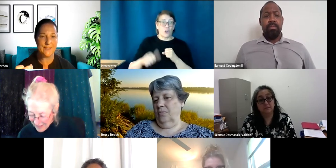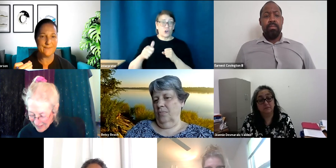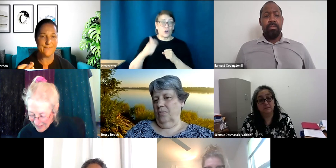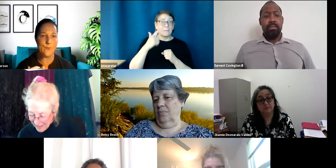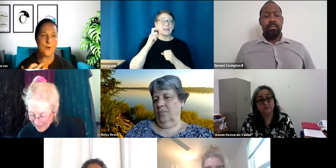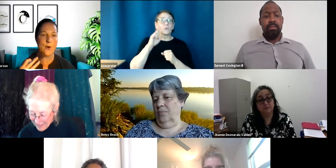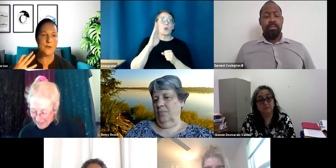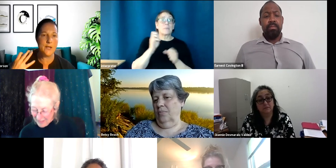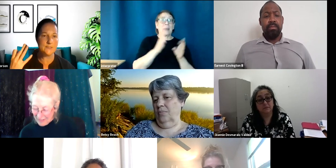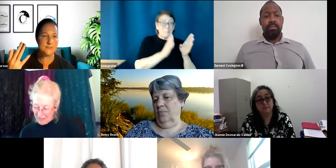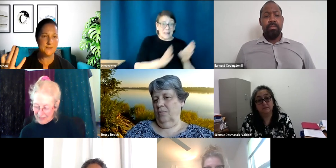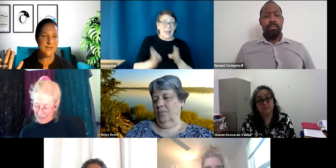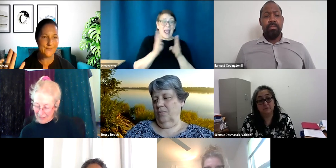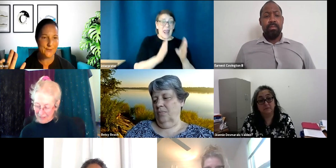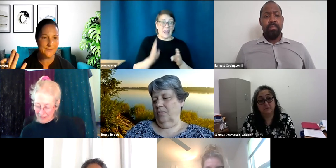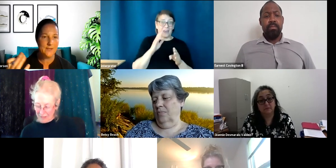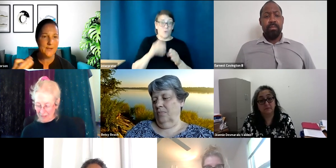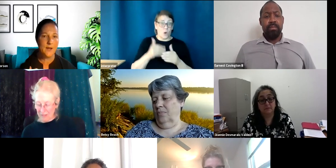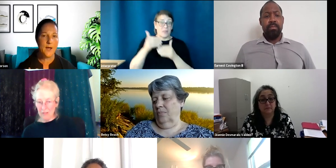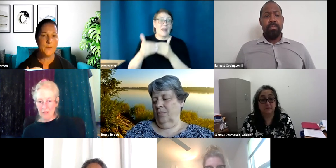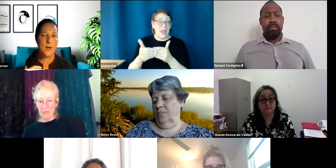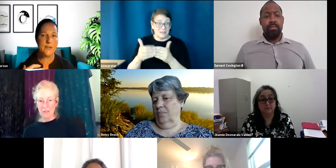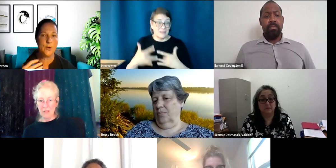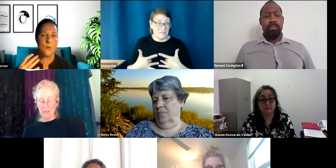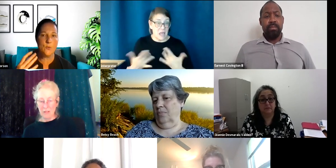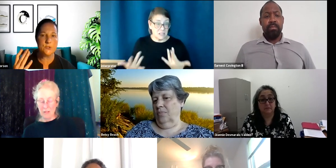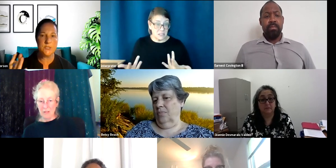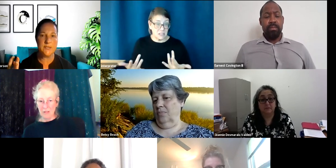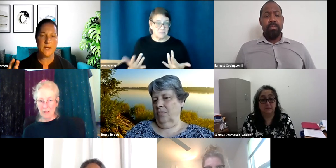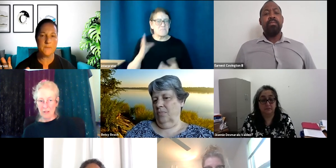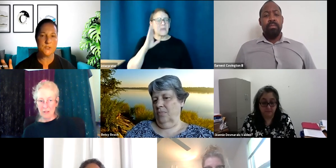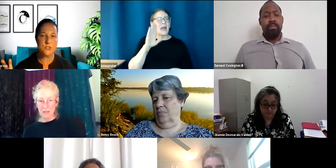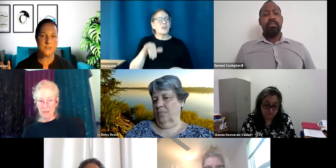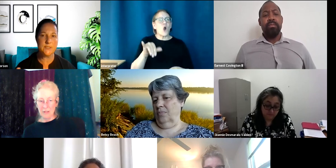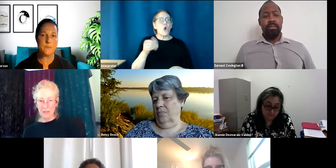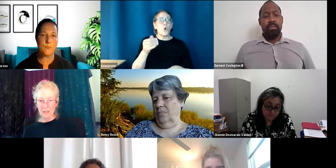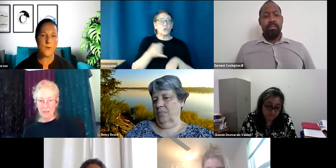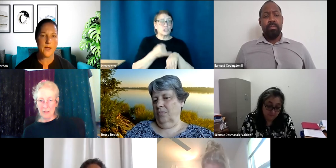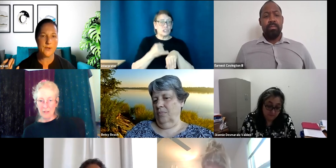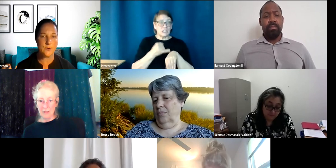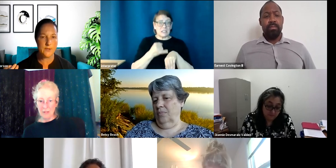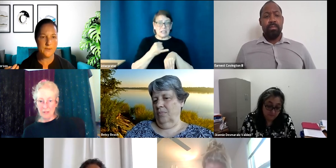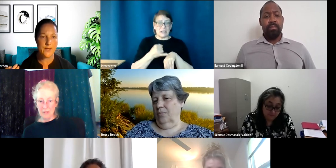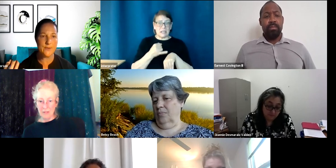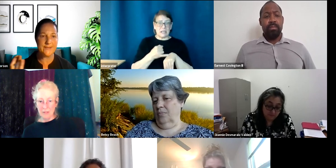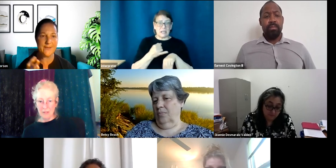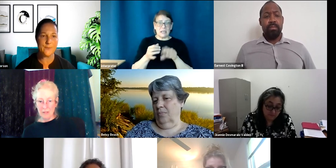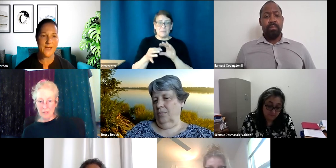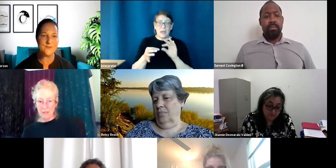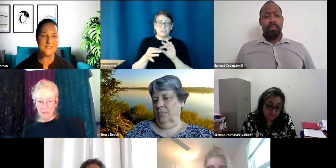planning for our next endeavor. Um, I know Jeannie had mentioned in a prior email and now that we have